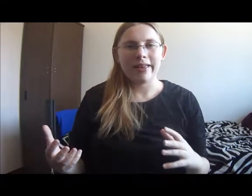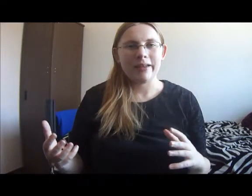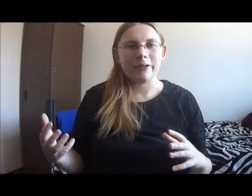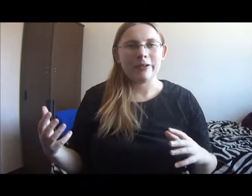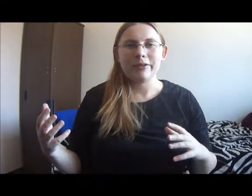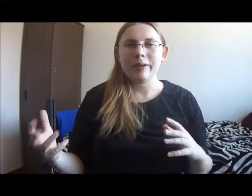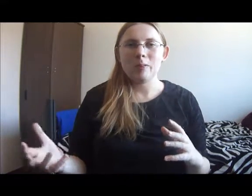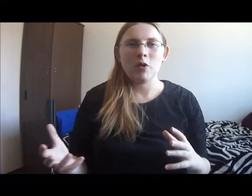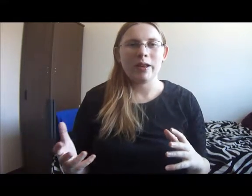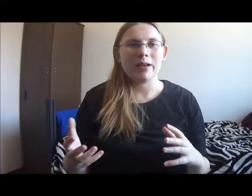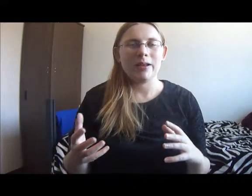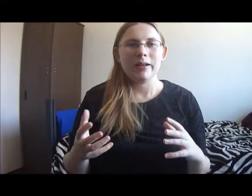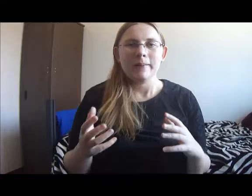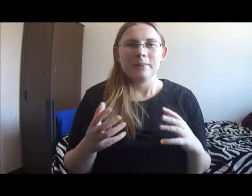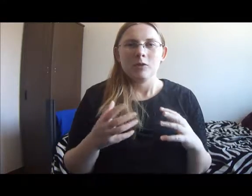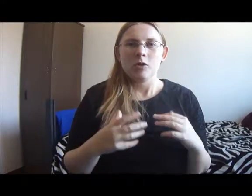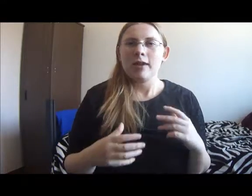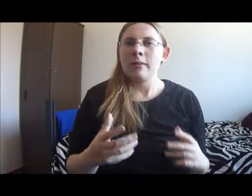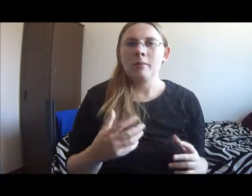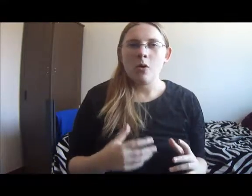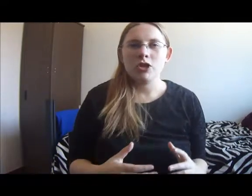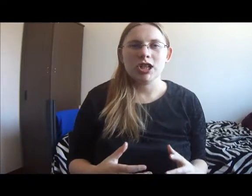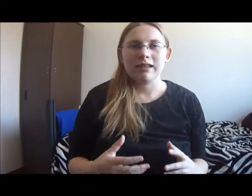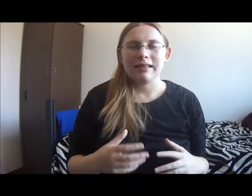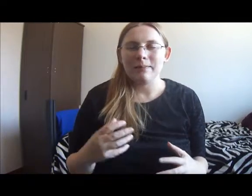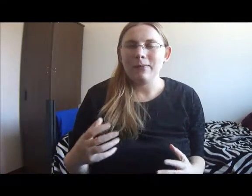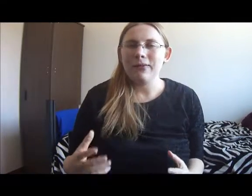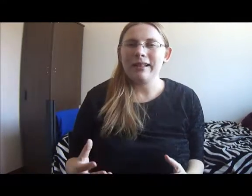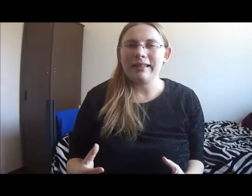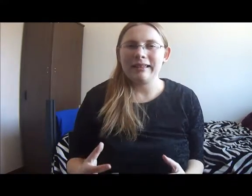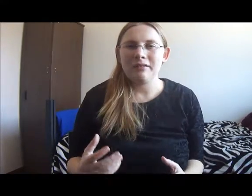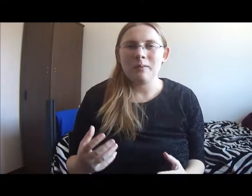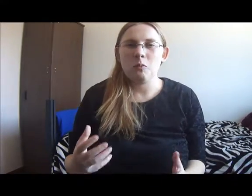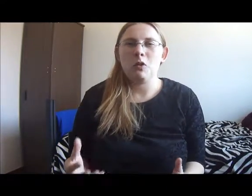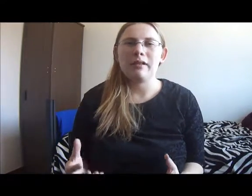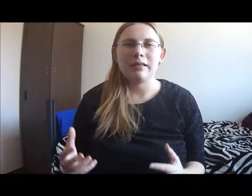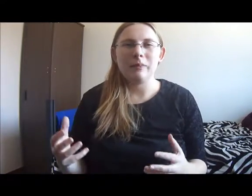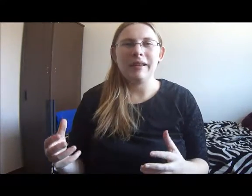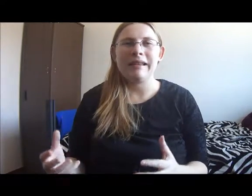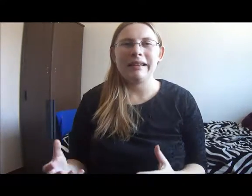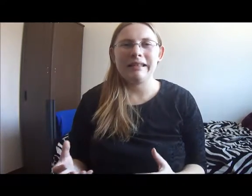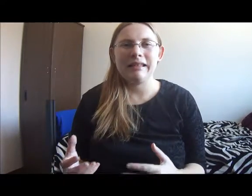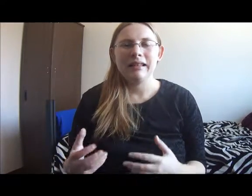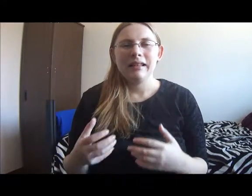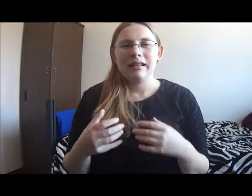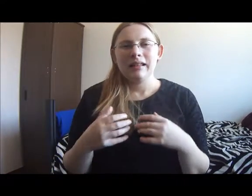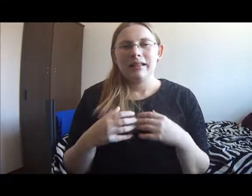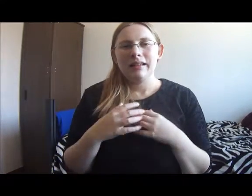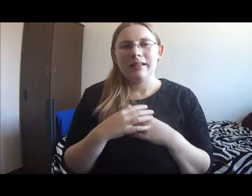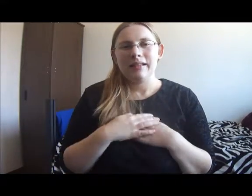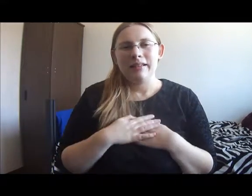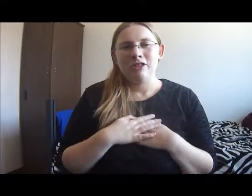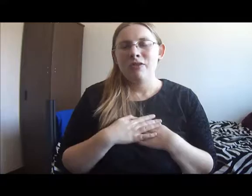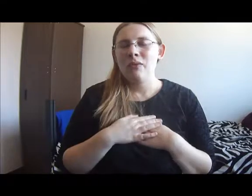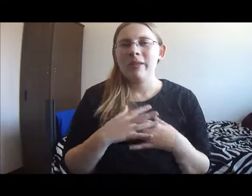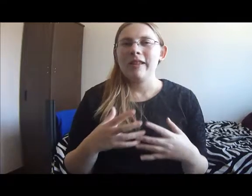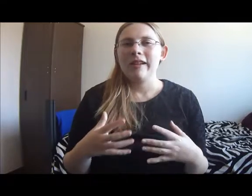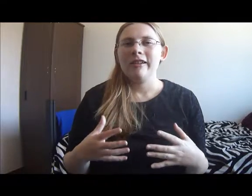or someone, some emotion, some feeling, some want, some need, just familiarity